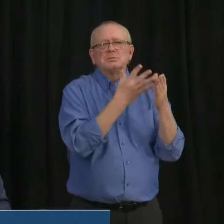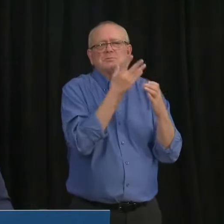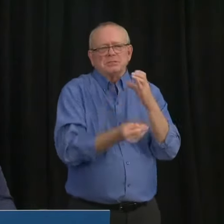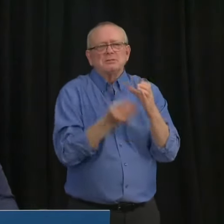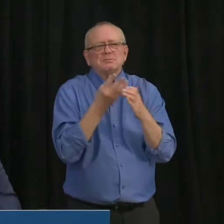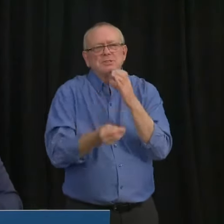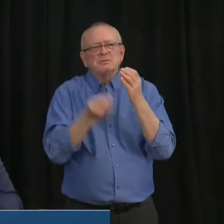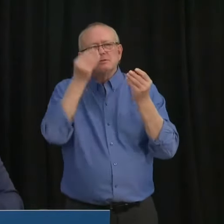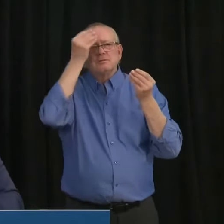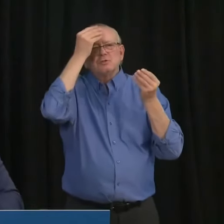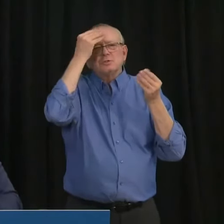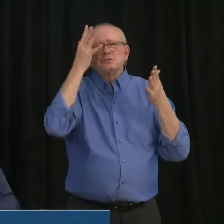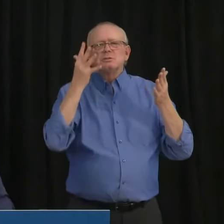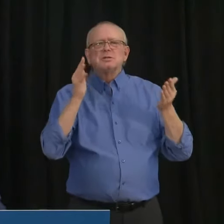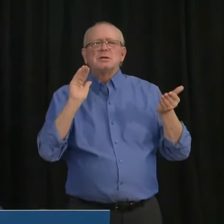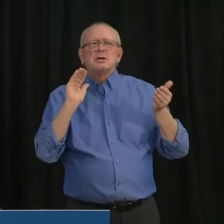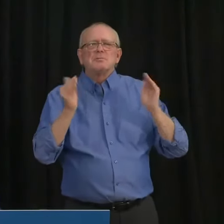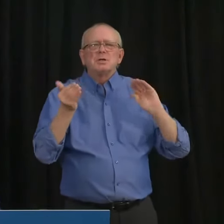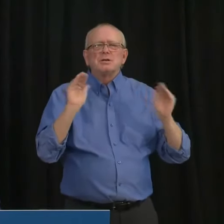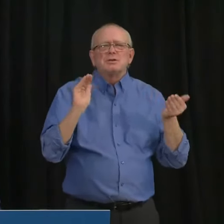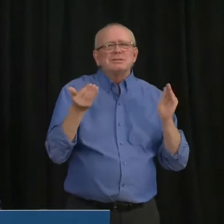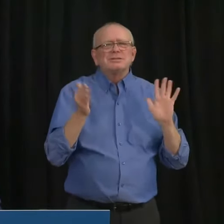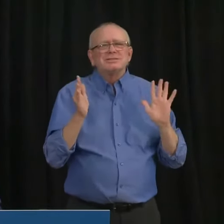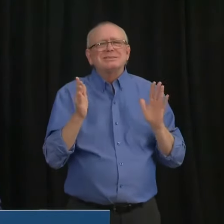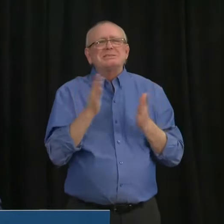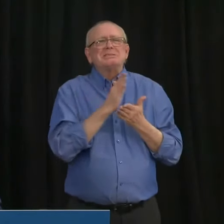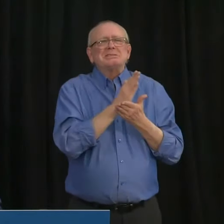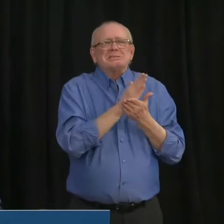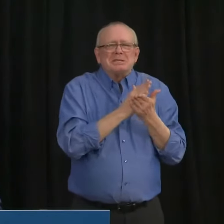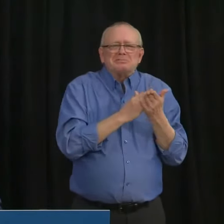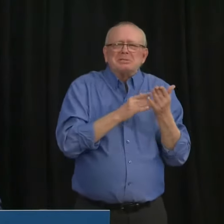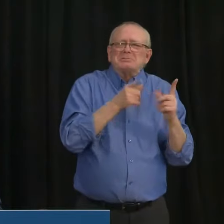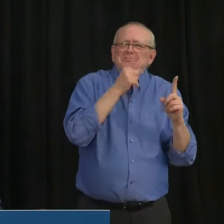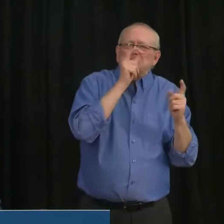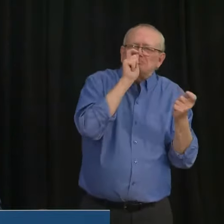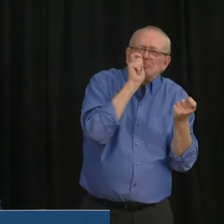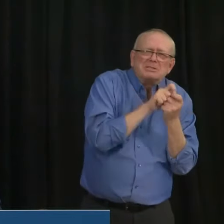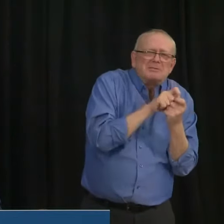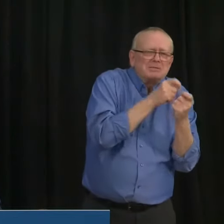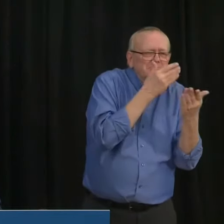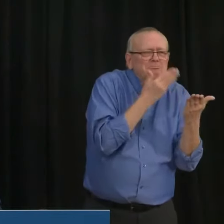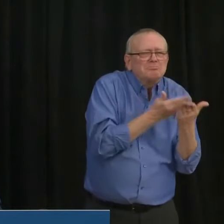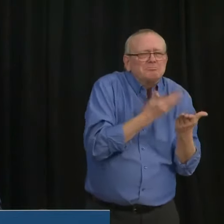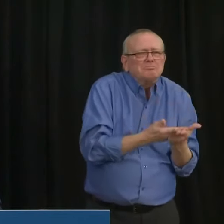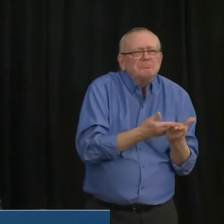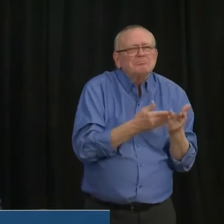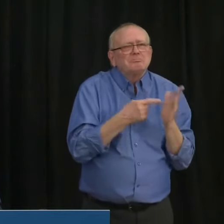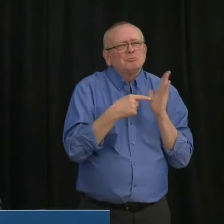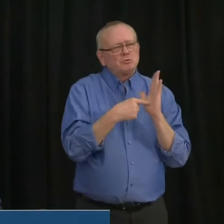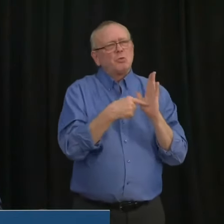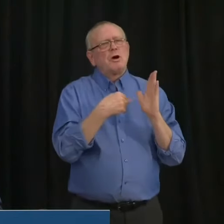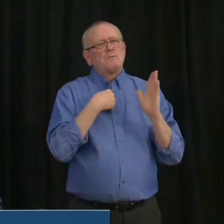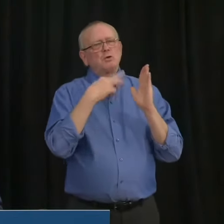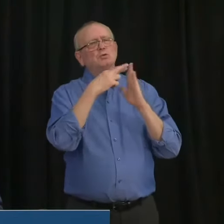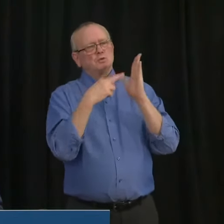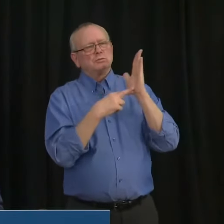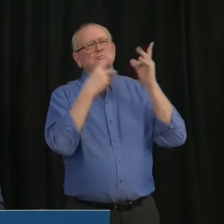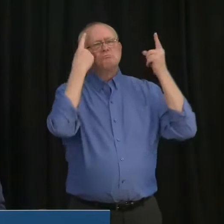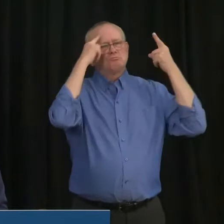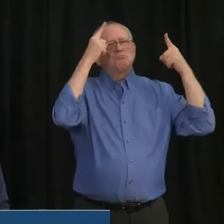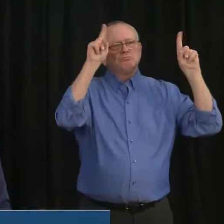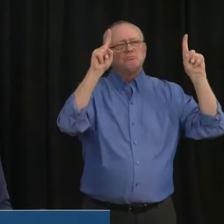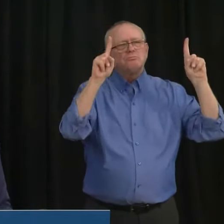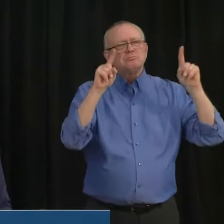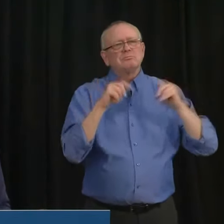are tricky. What specific data and evidence did you look at that shows these measures will be effective? And will those be made available to